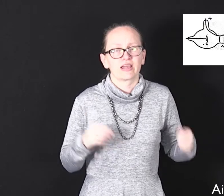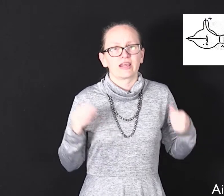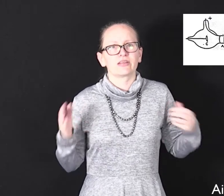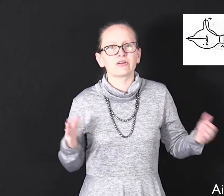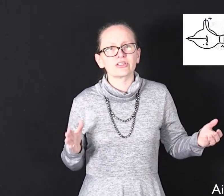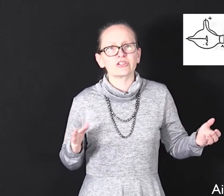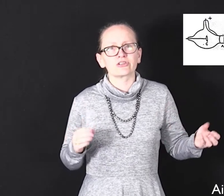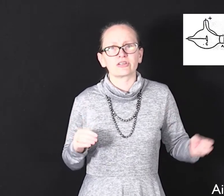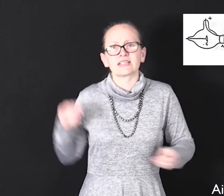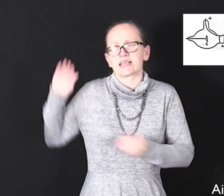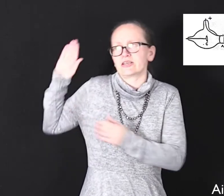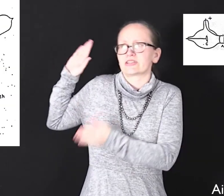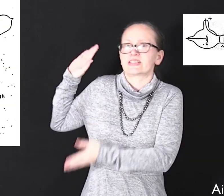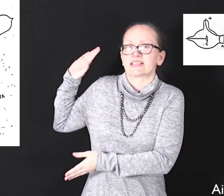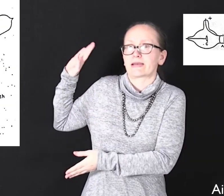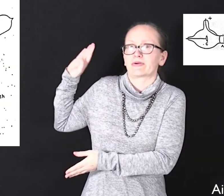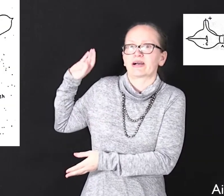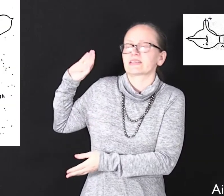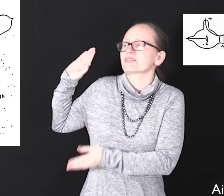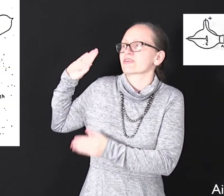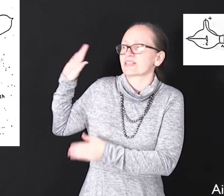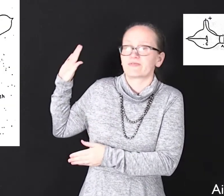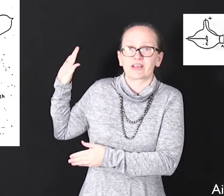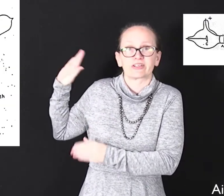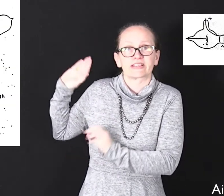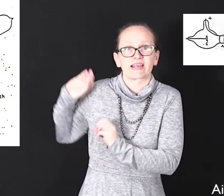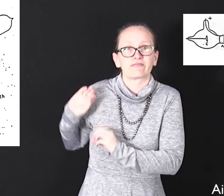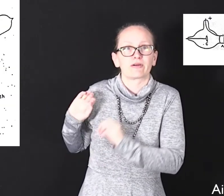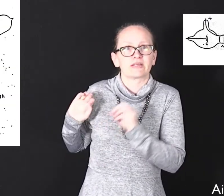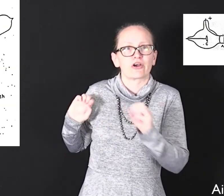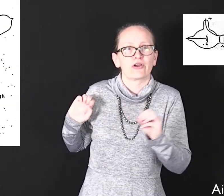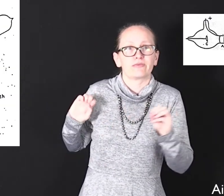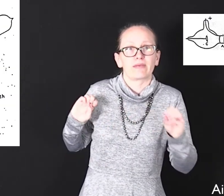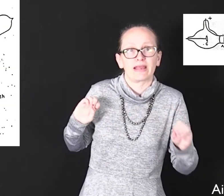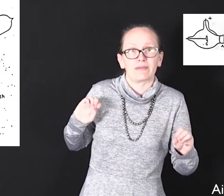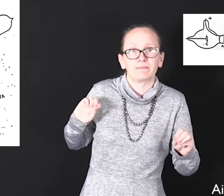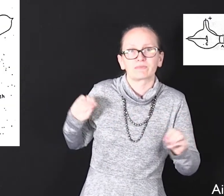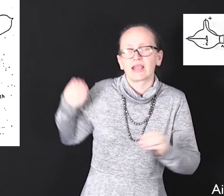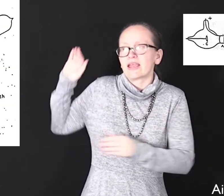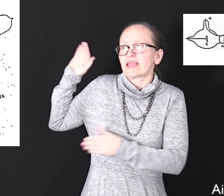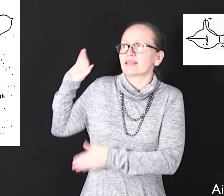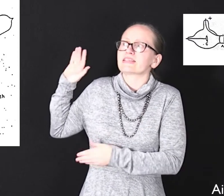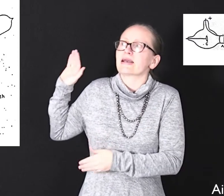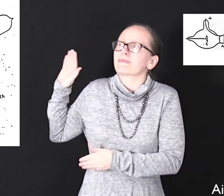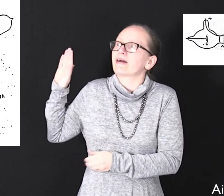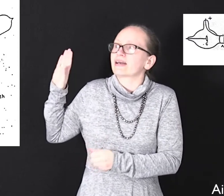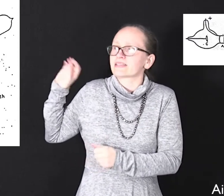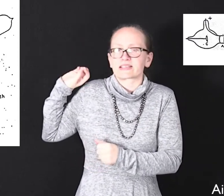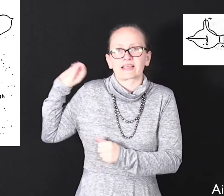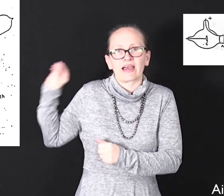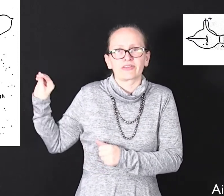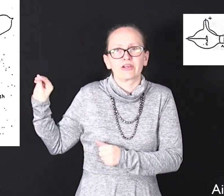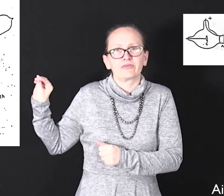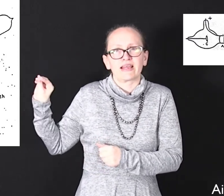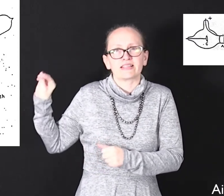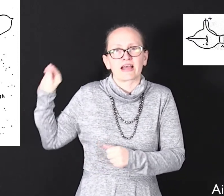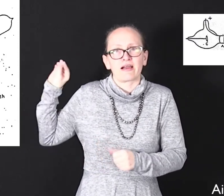In order to do this he used this apparatus, so this figure is taken from his own paper. In this apparatus cathode rays are